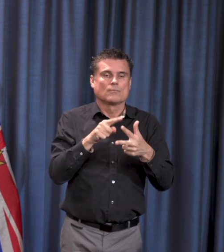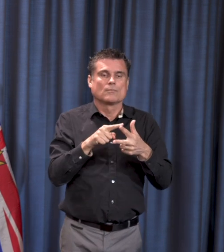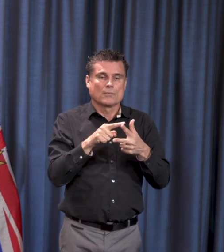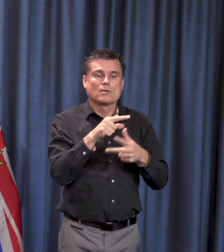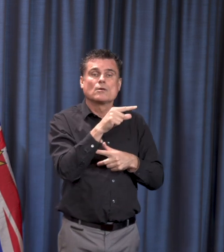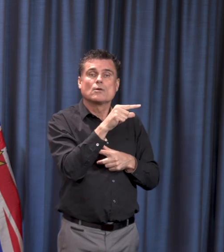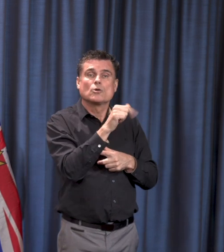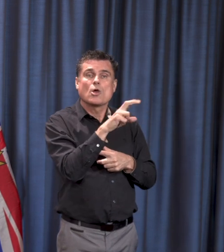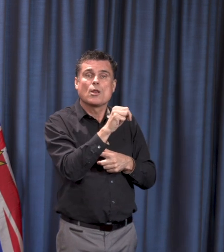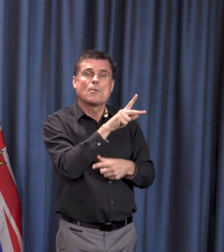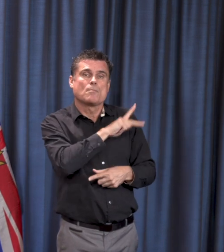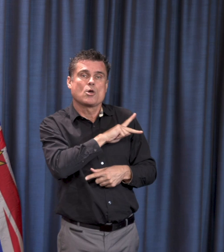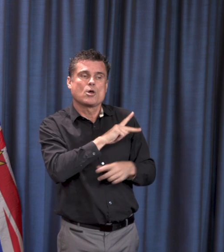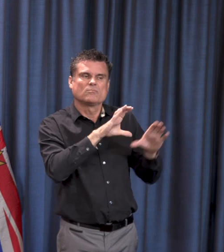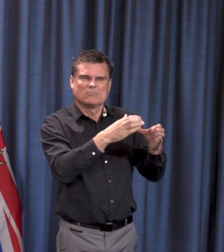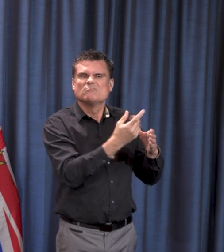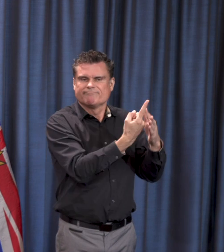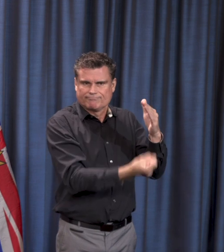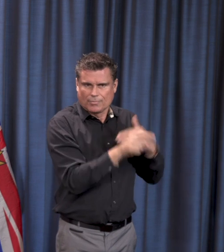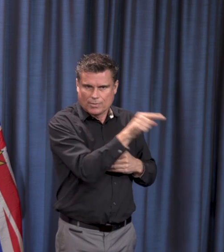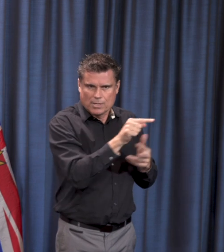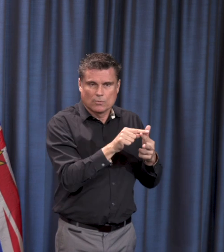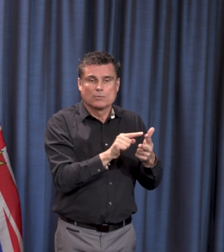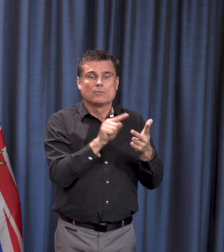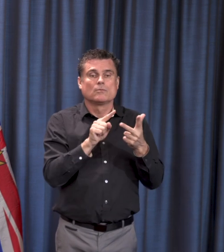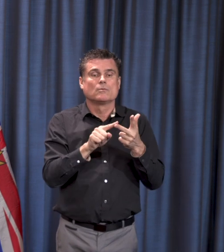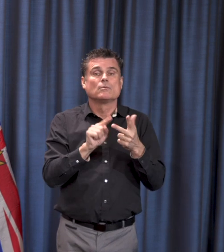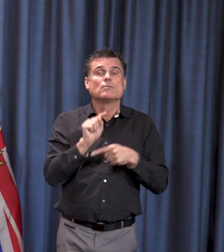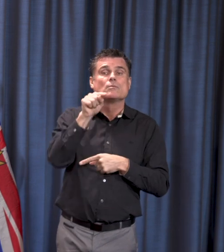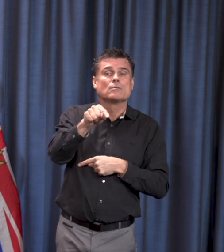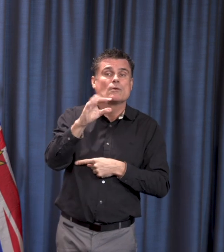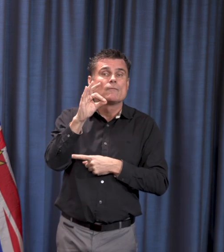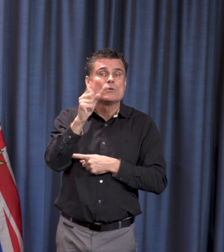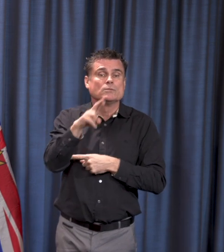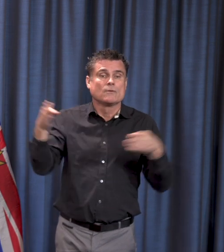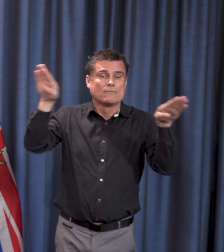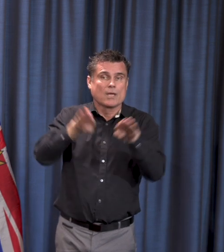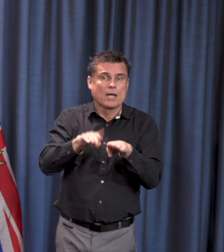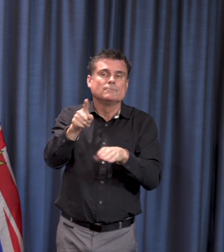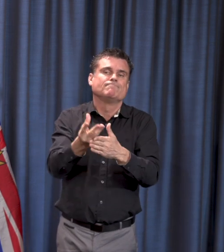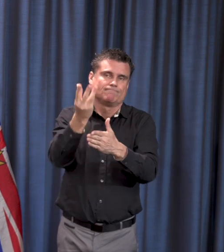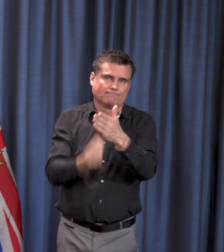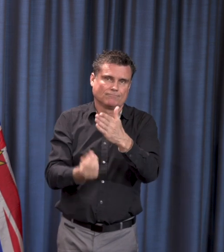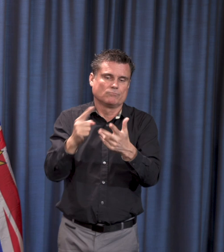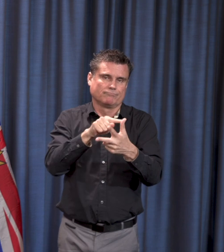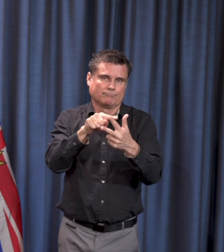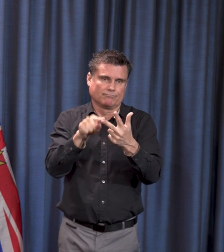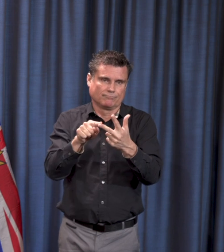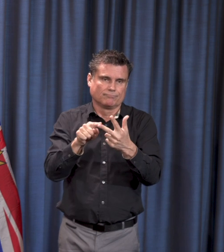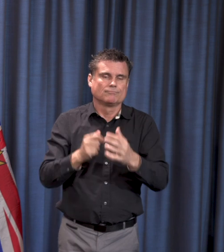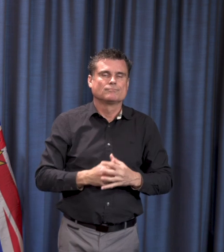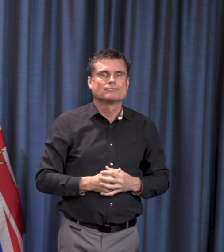community dwelling resident in the Fraser Health Region. So we're very saddened, of course, by the